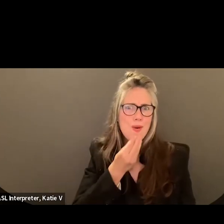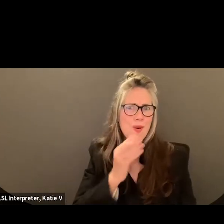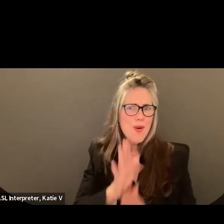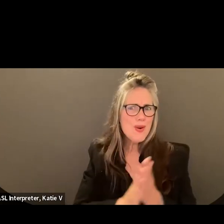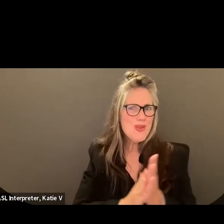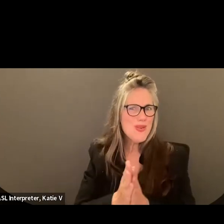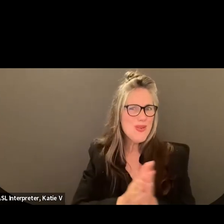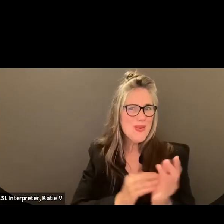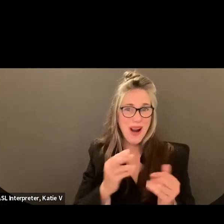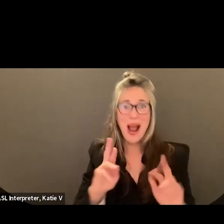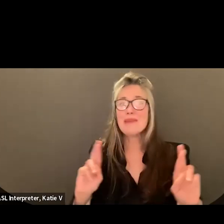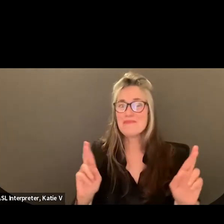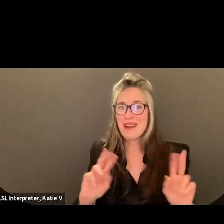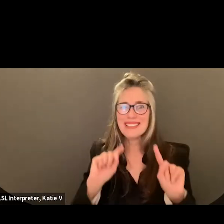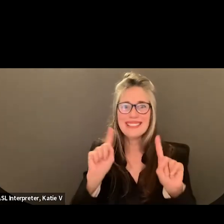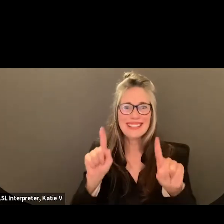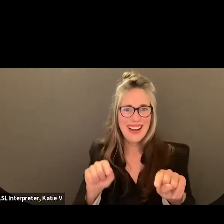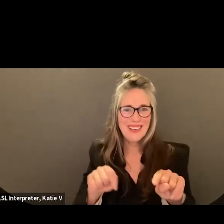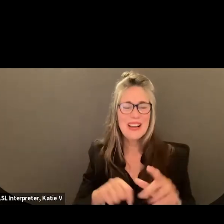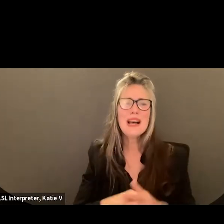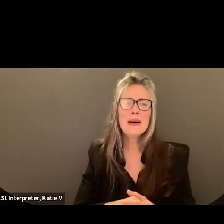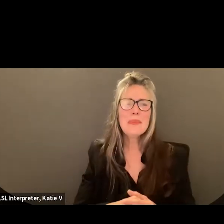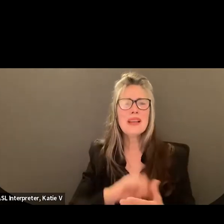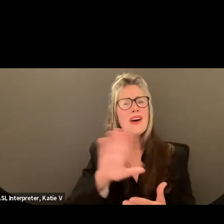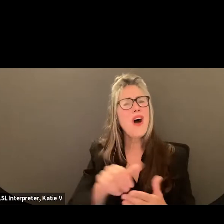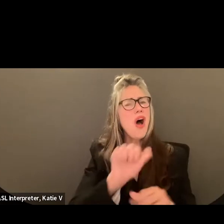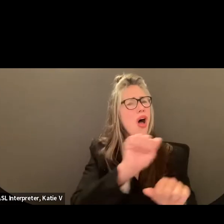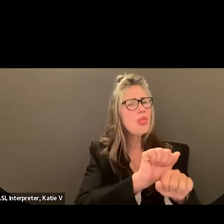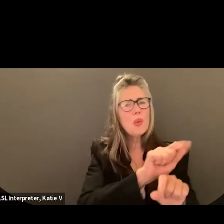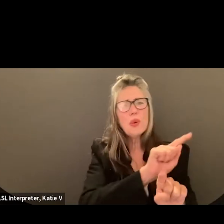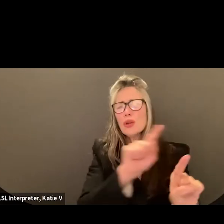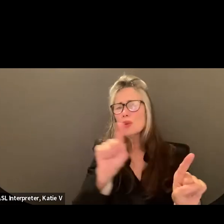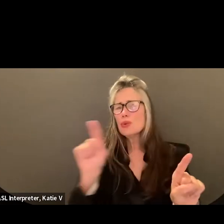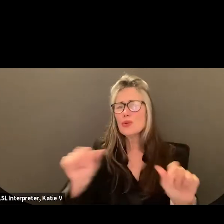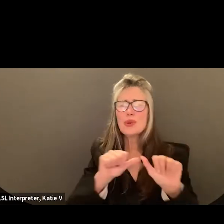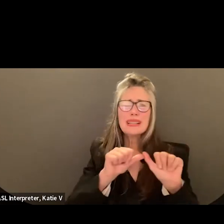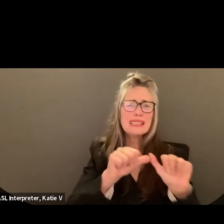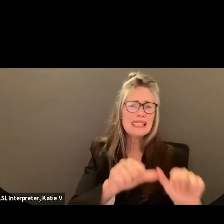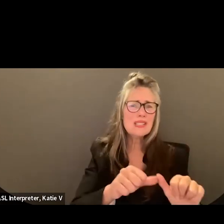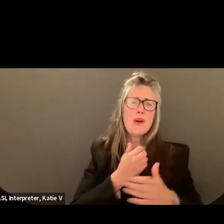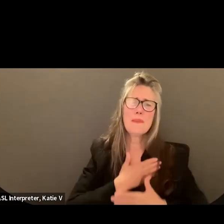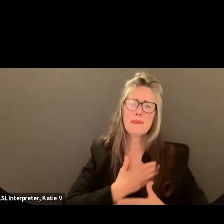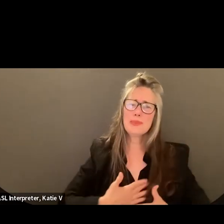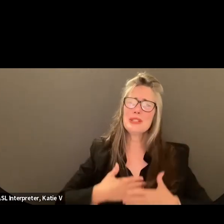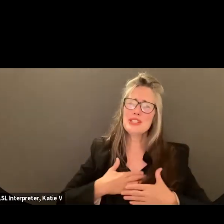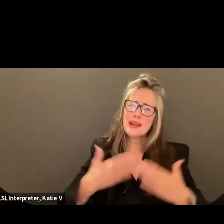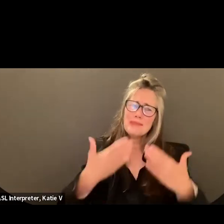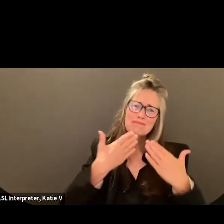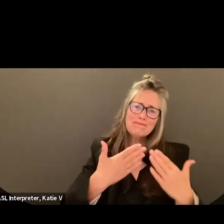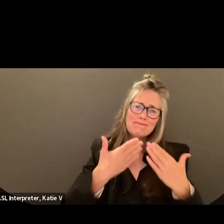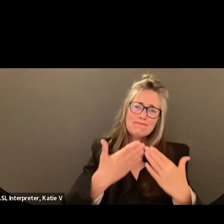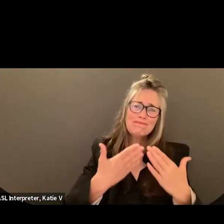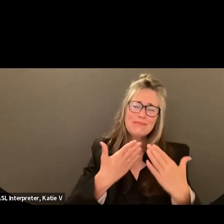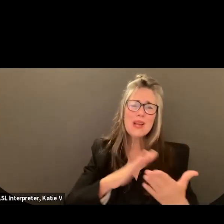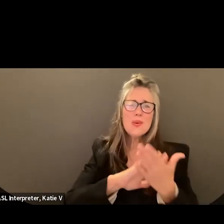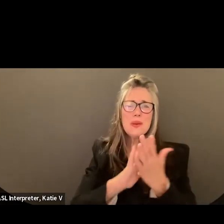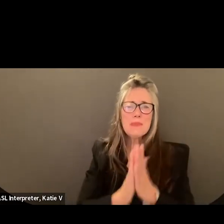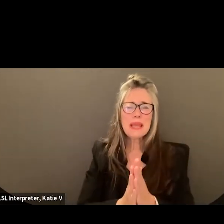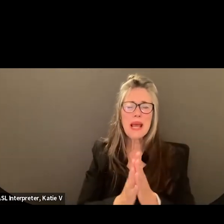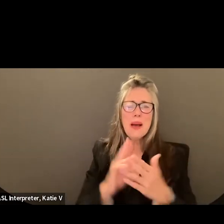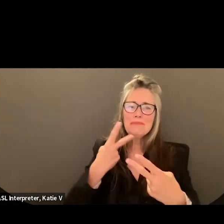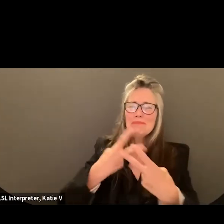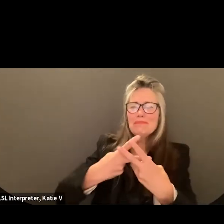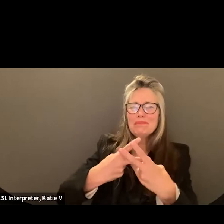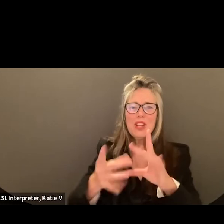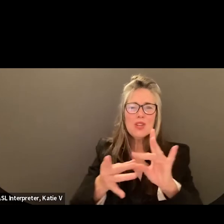yeah, so just appreciate all the work that everybody's doing this continued, you know we're being unified in the ways